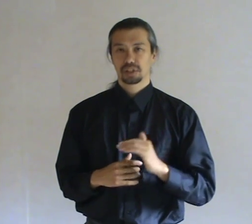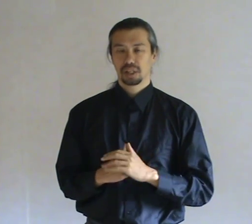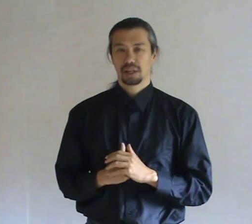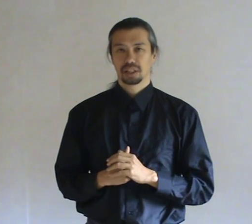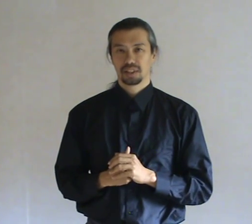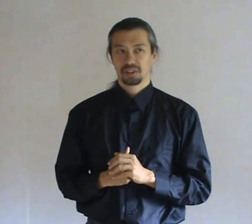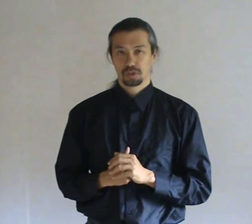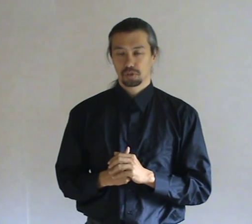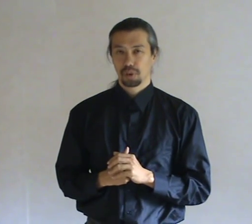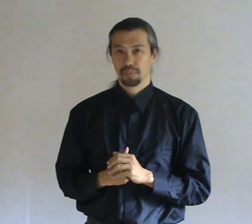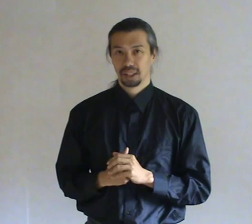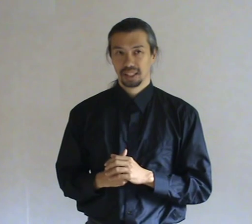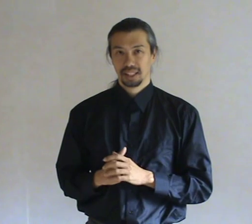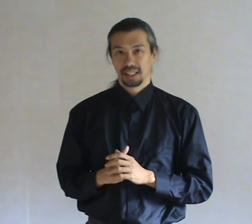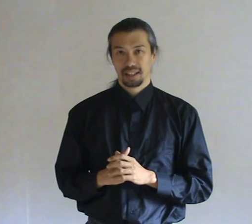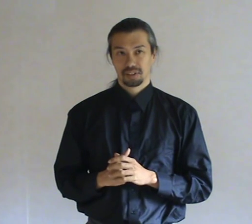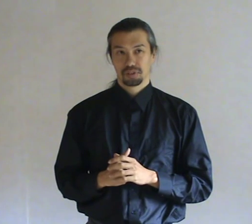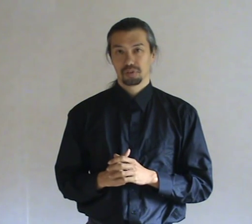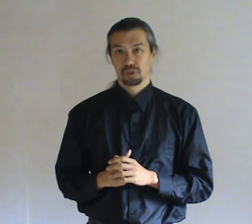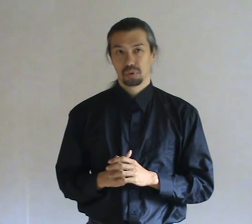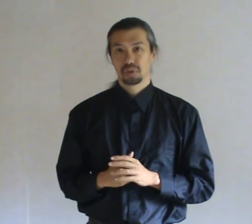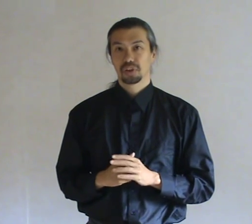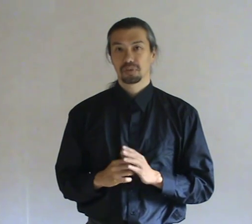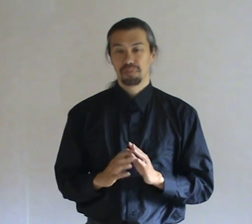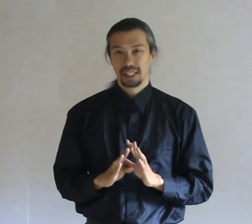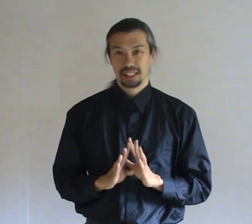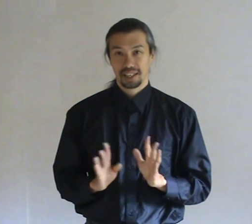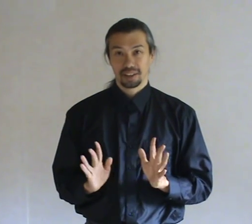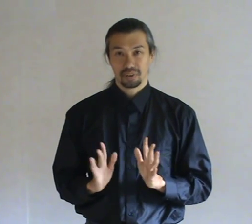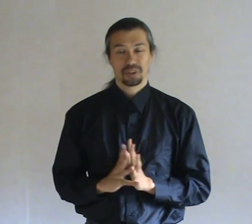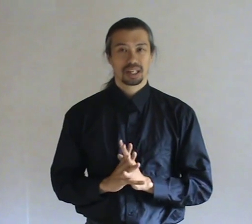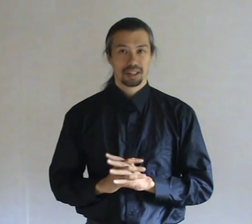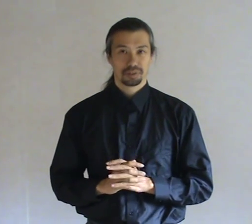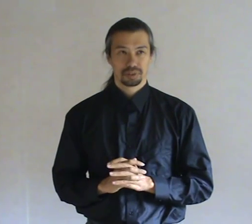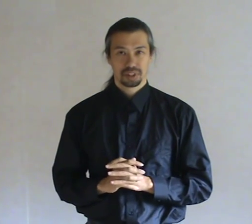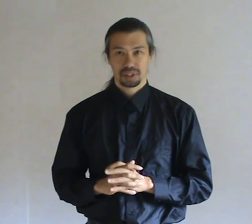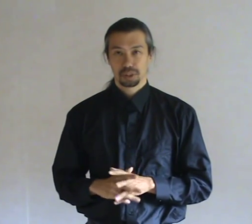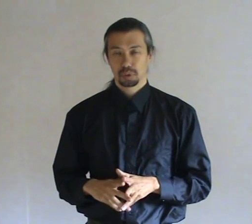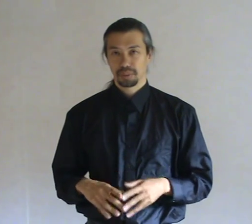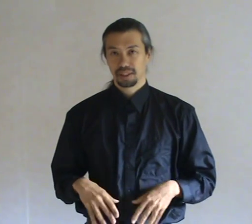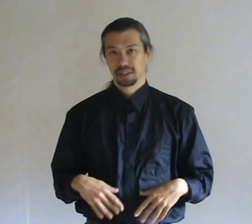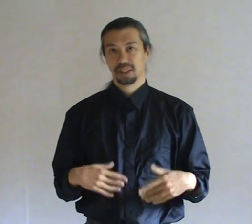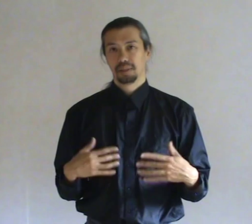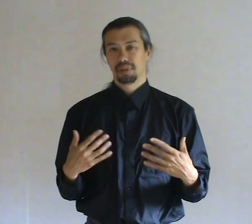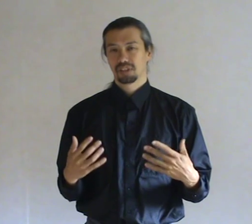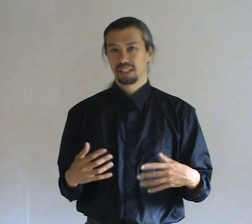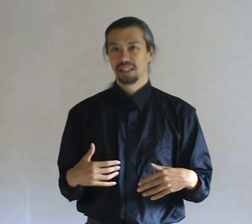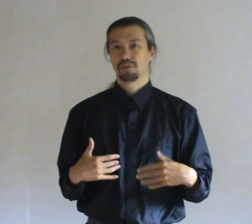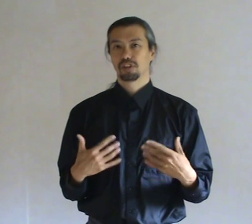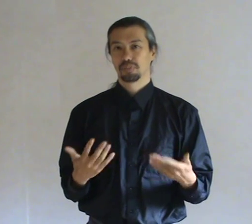are the entities from. And to not be there on that level. So that you will be basically invisible